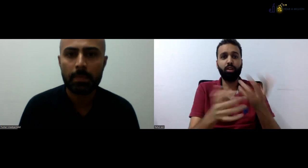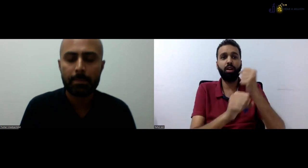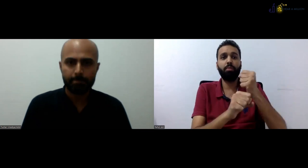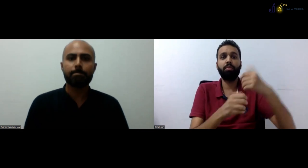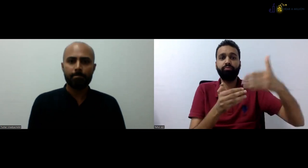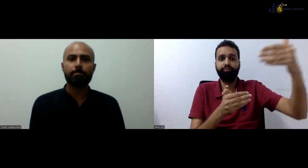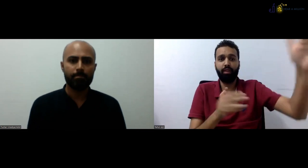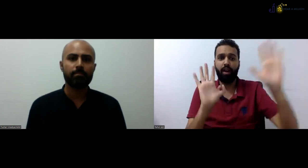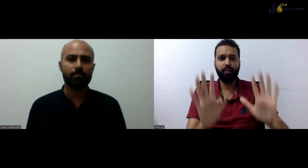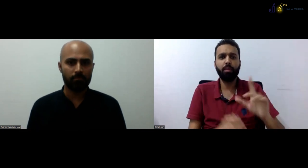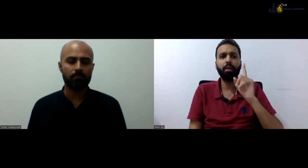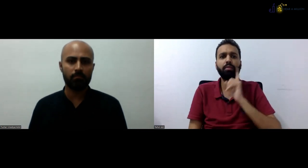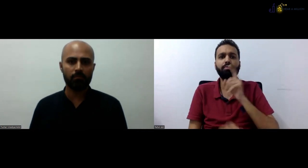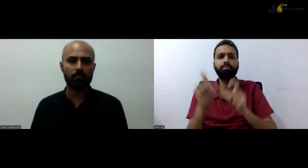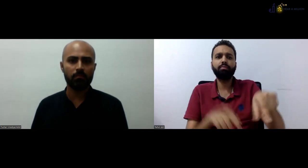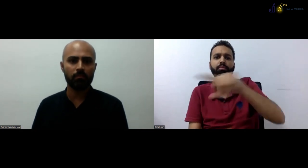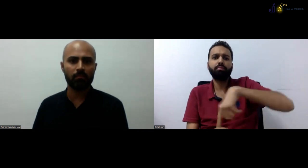more awareness, technology.